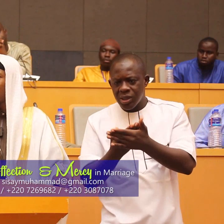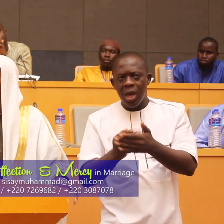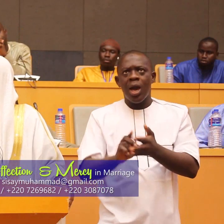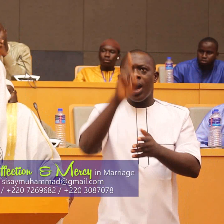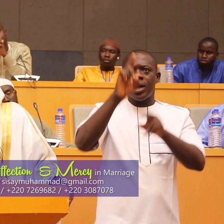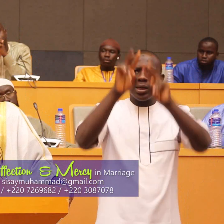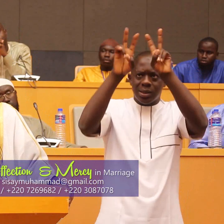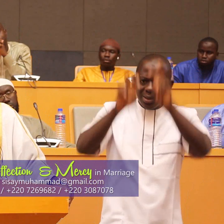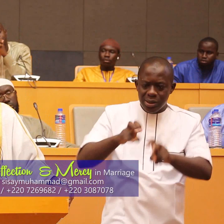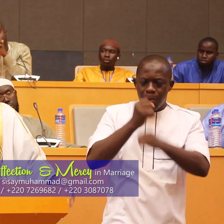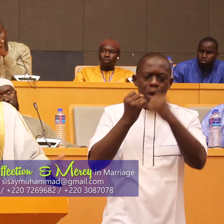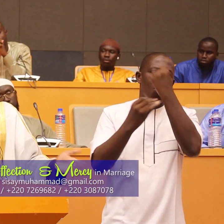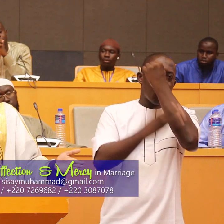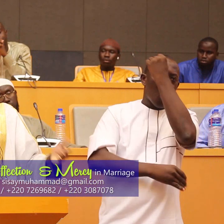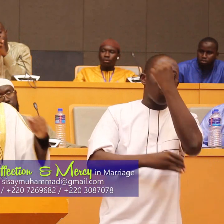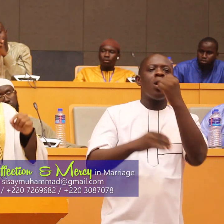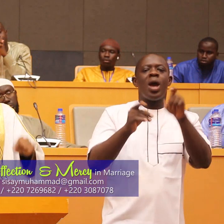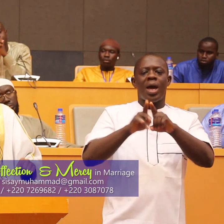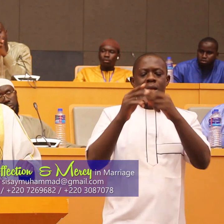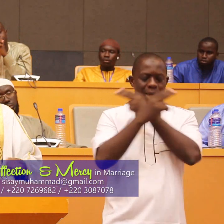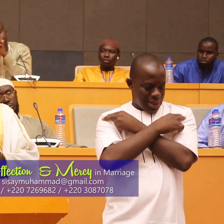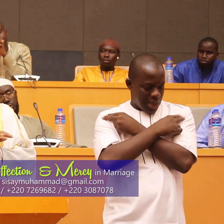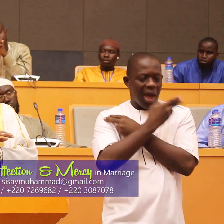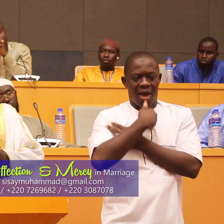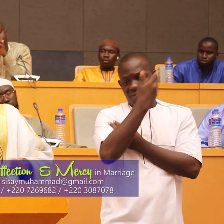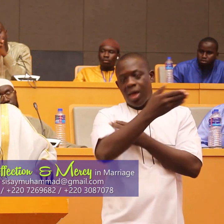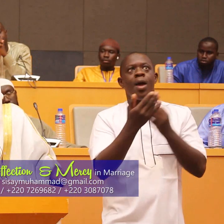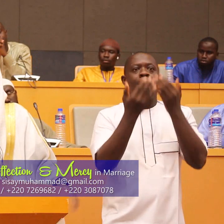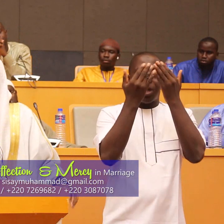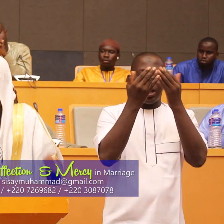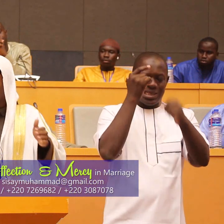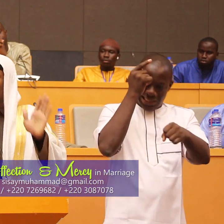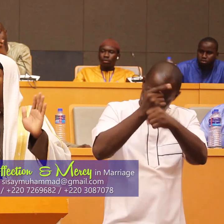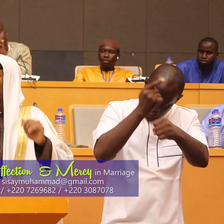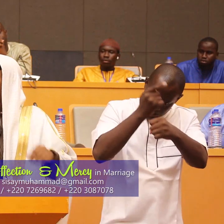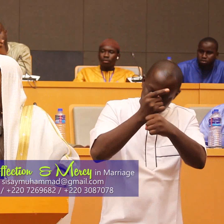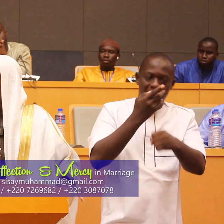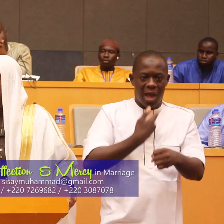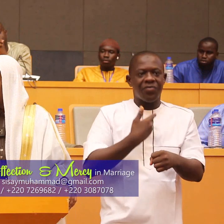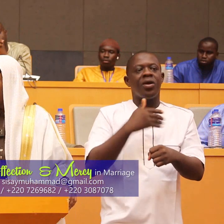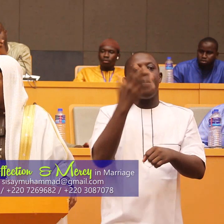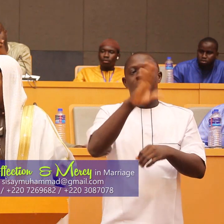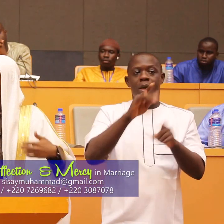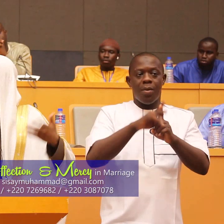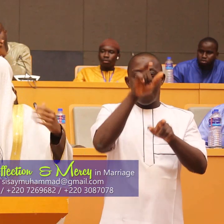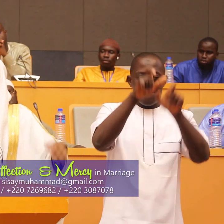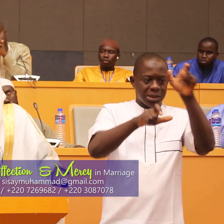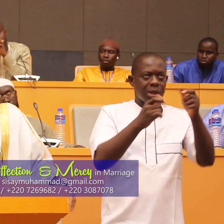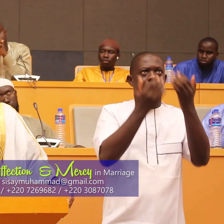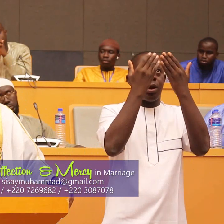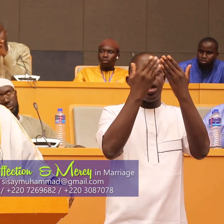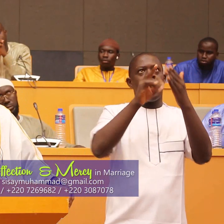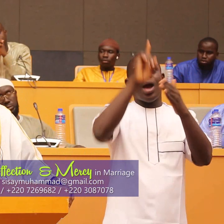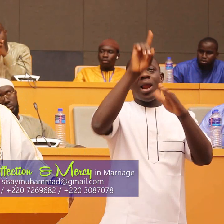'ala test them with poverty and the angels their dua is always guaranteed your dua might be rejected my dua